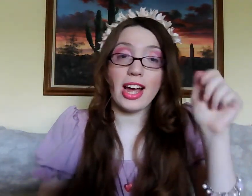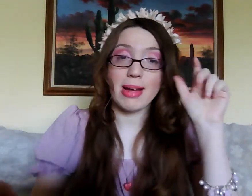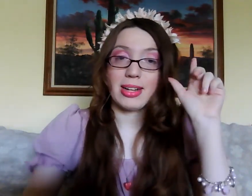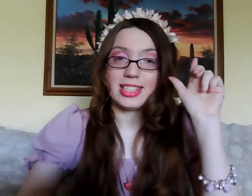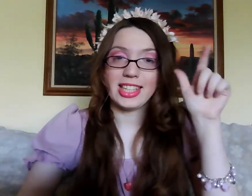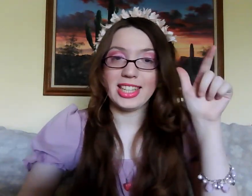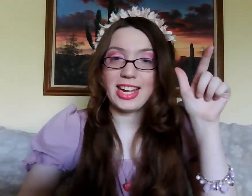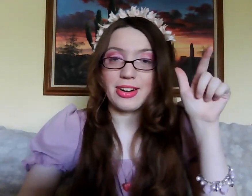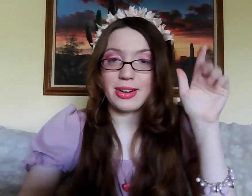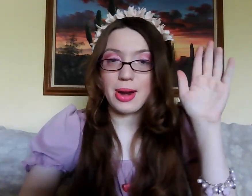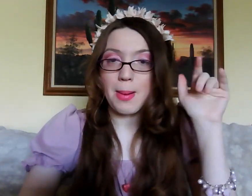I'll see you later. Bye.